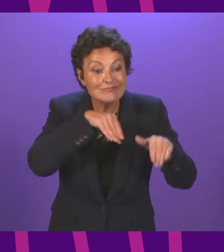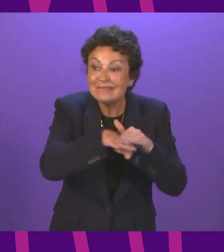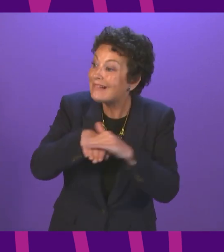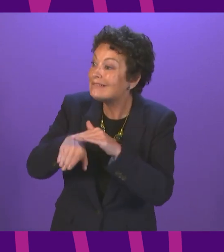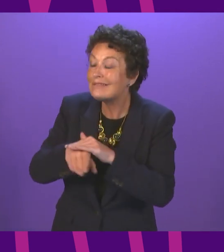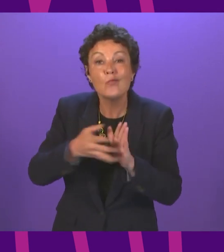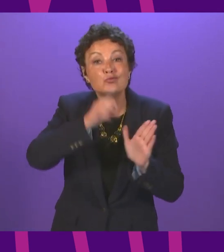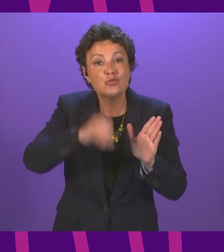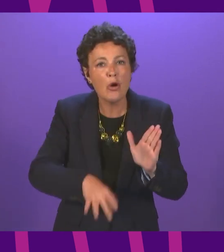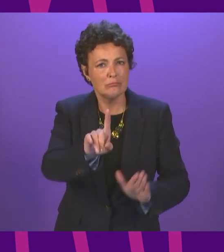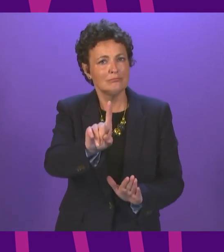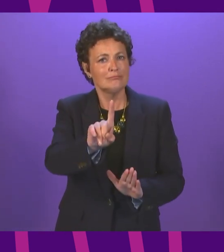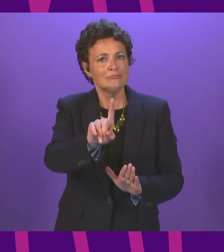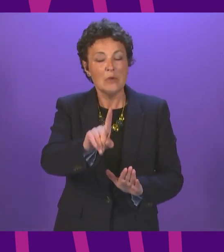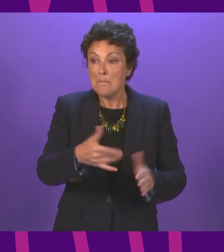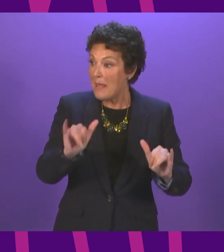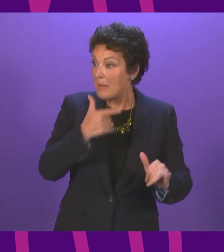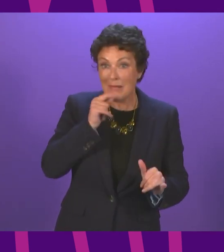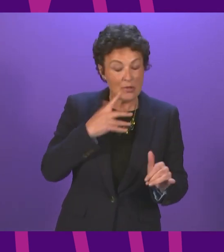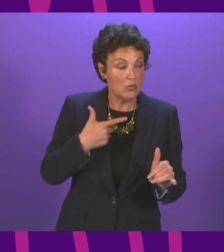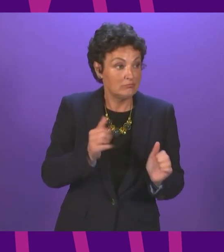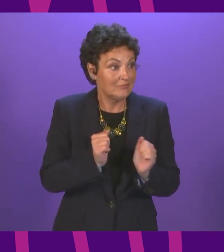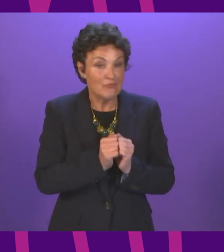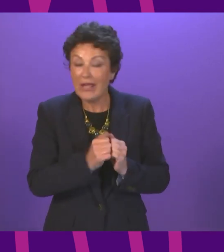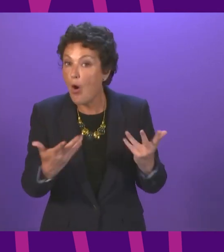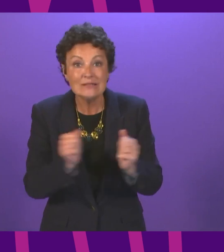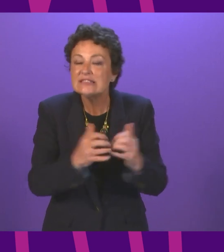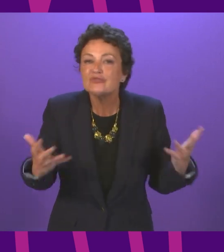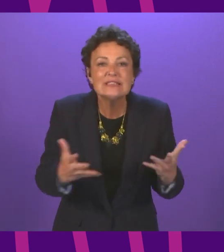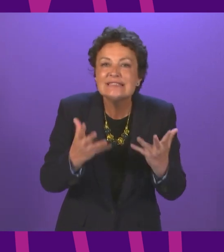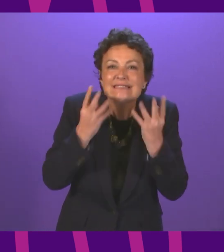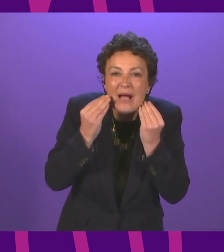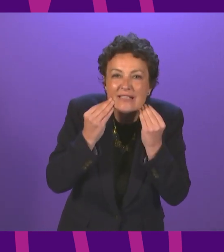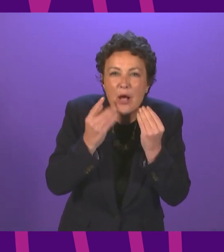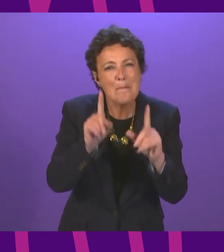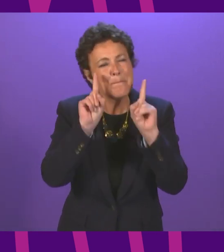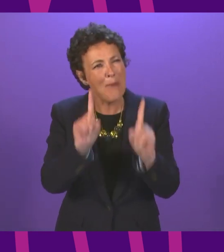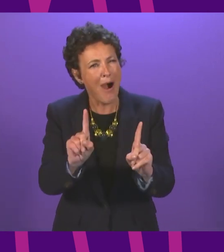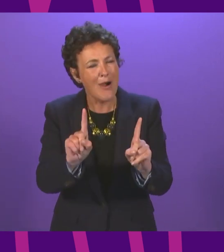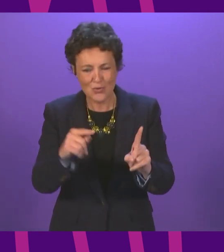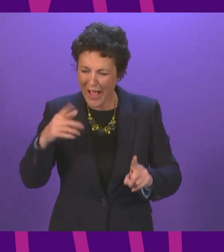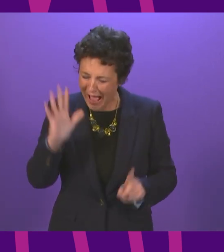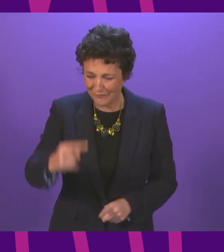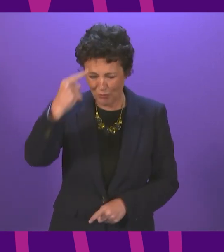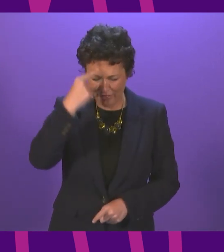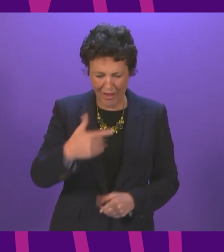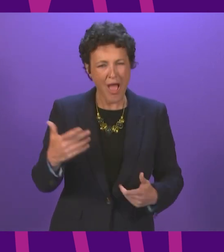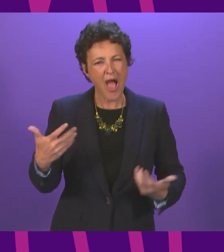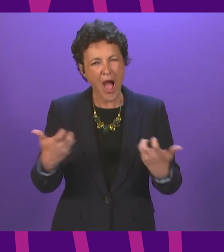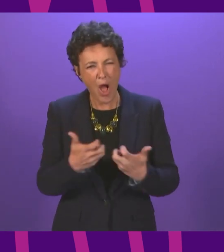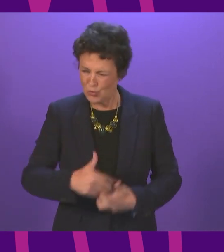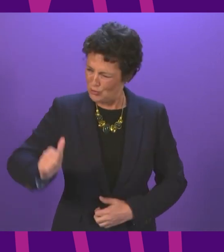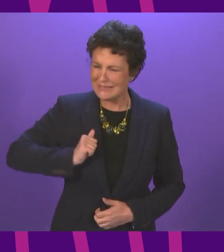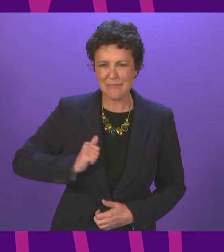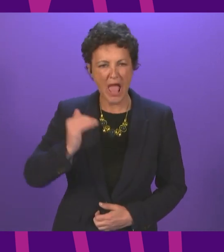taken in the round is how people, whether they agree or disagree with every decision this government takes, is how they would expect a grown-up, responsible